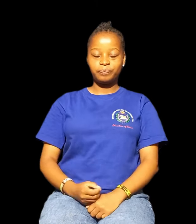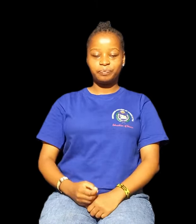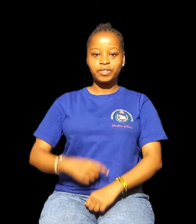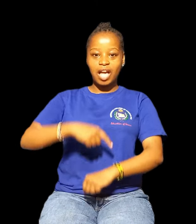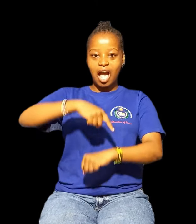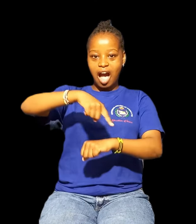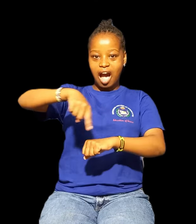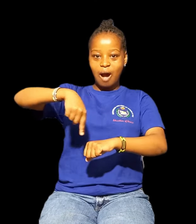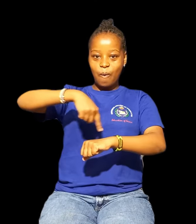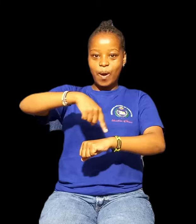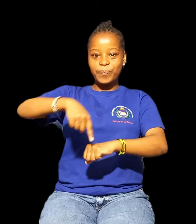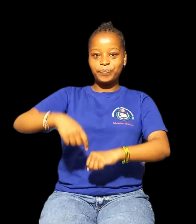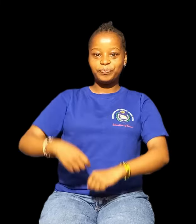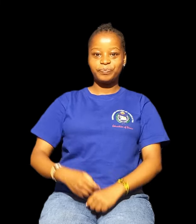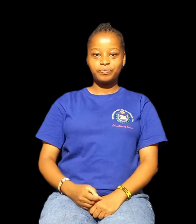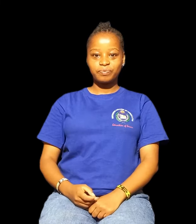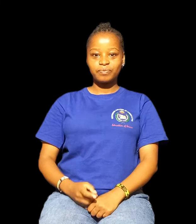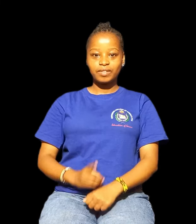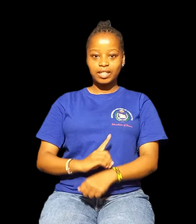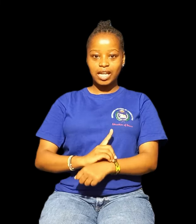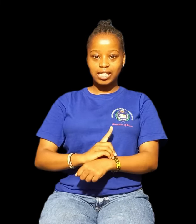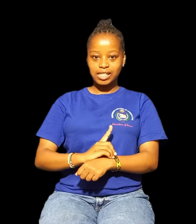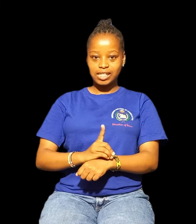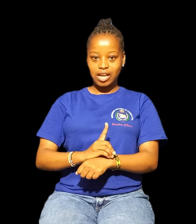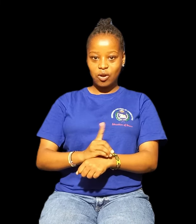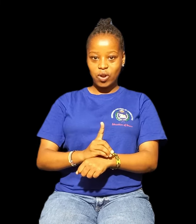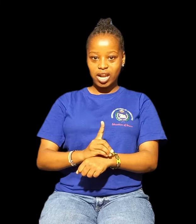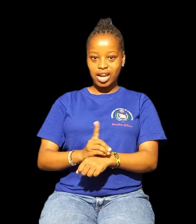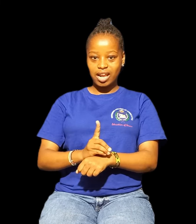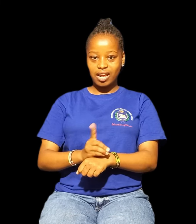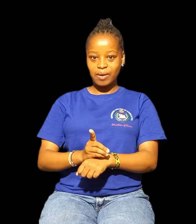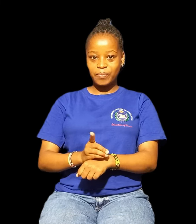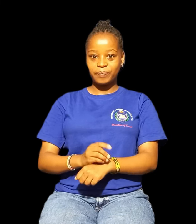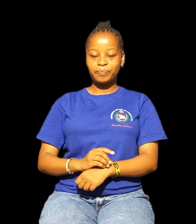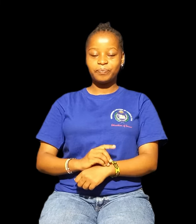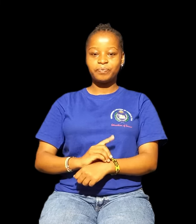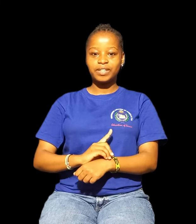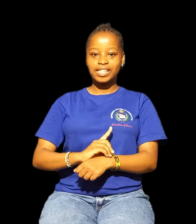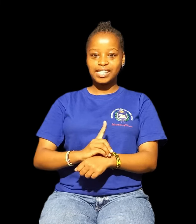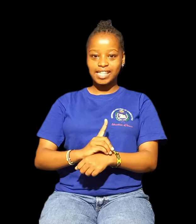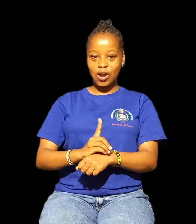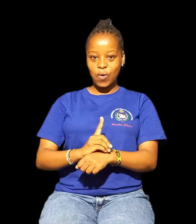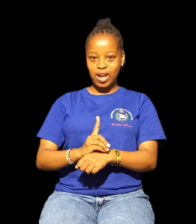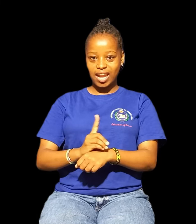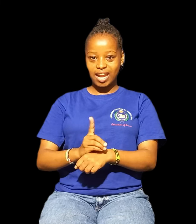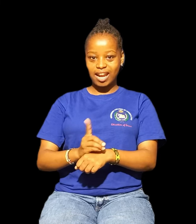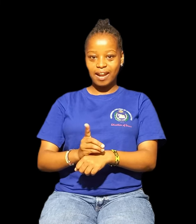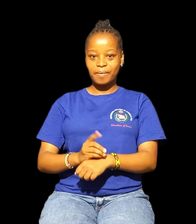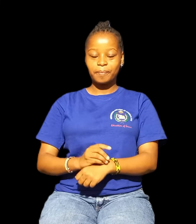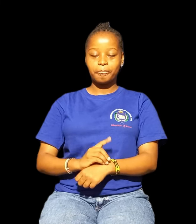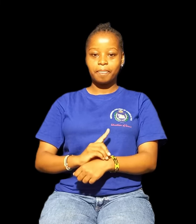Second Second Second Minute